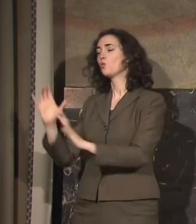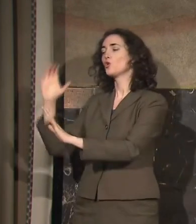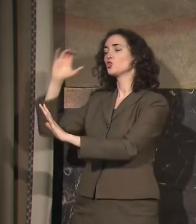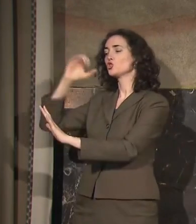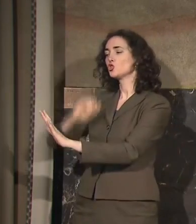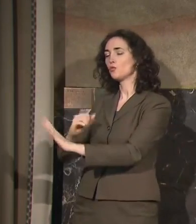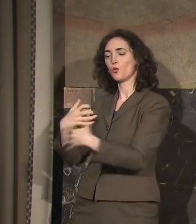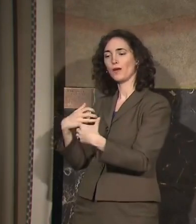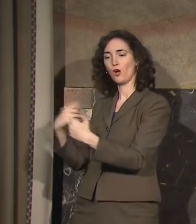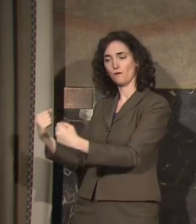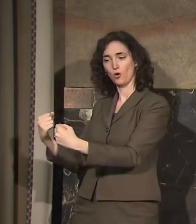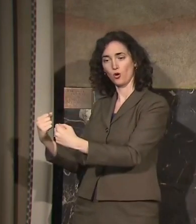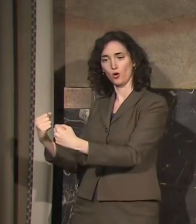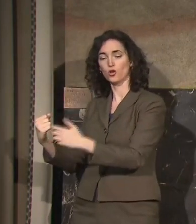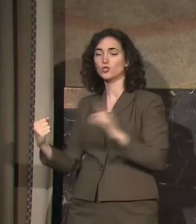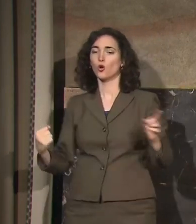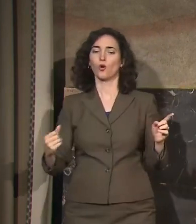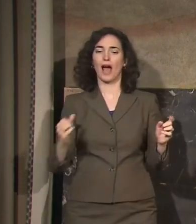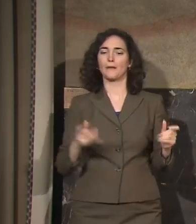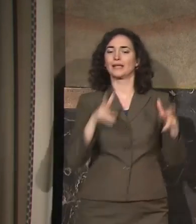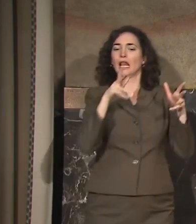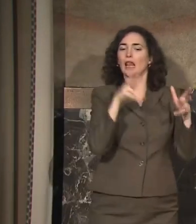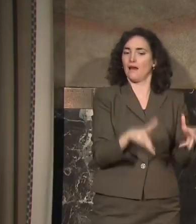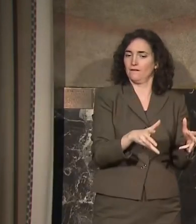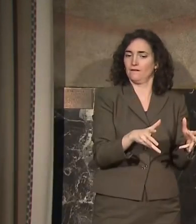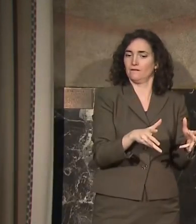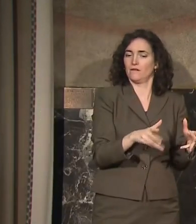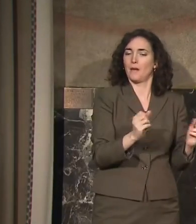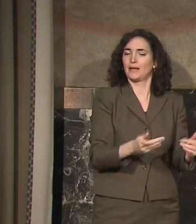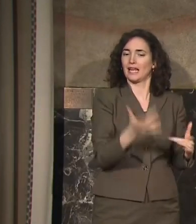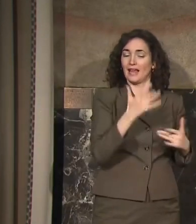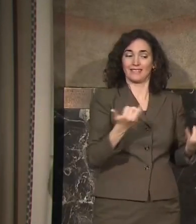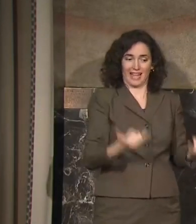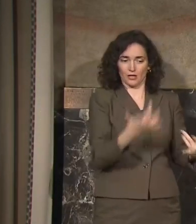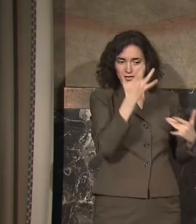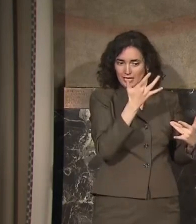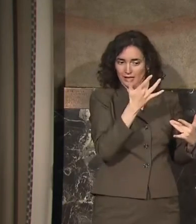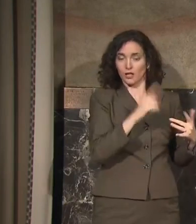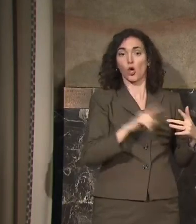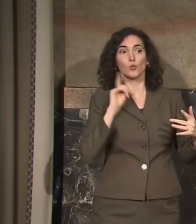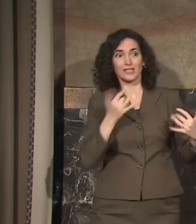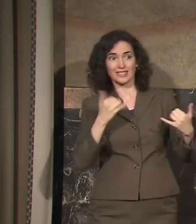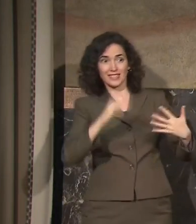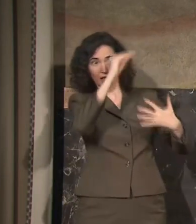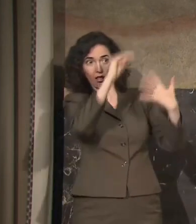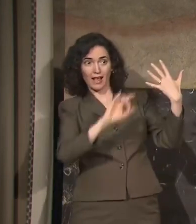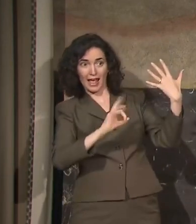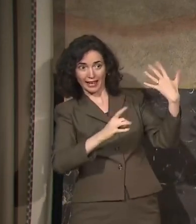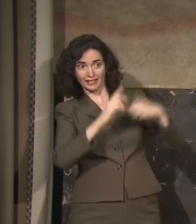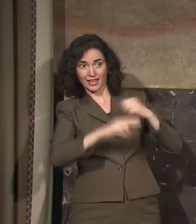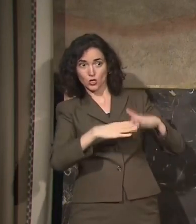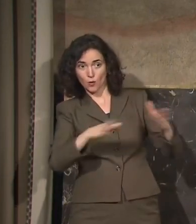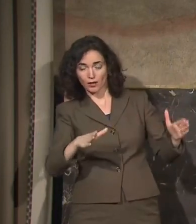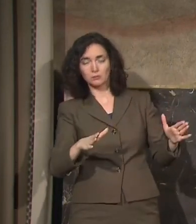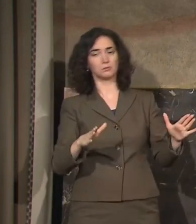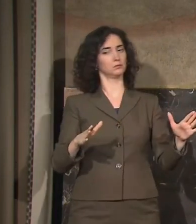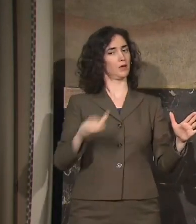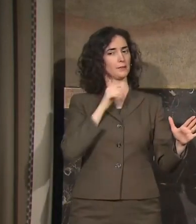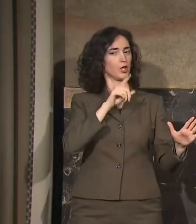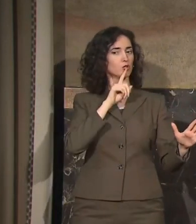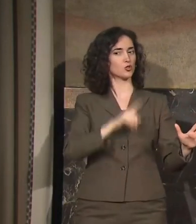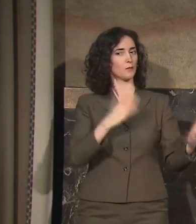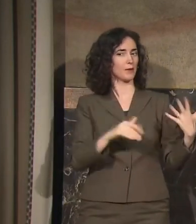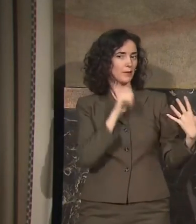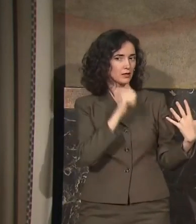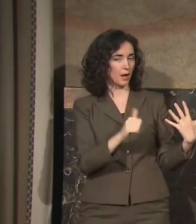you would still have a number that would have us at number eight nationally. And so there's all sorts of ways to look at this. If you look